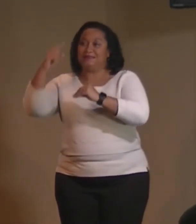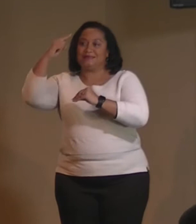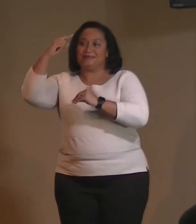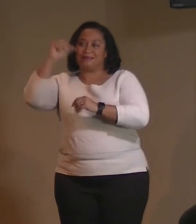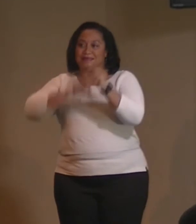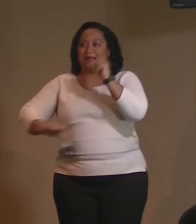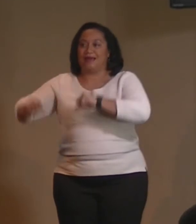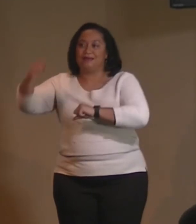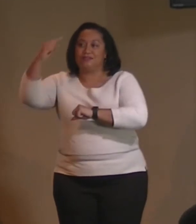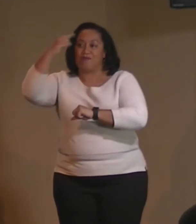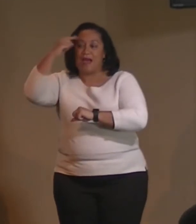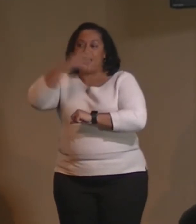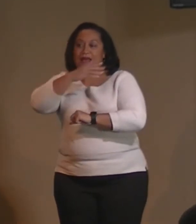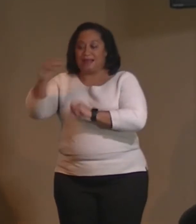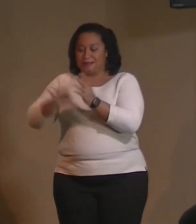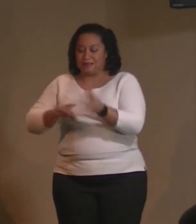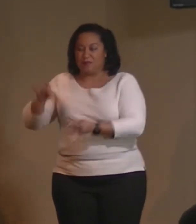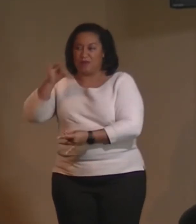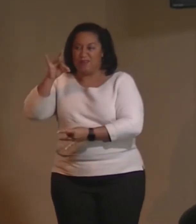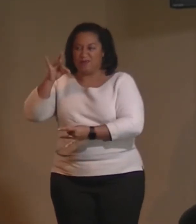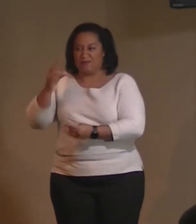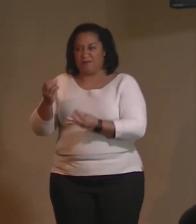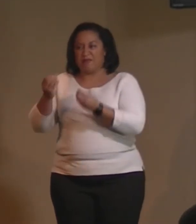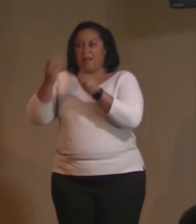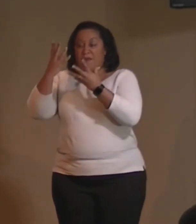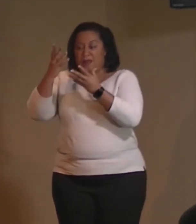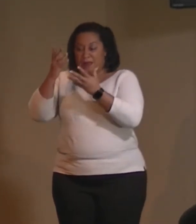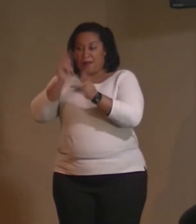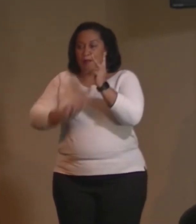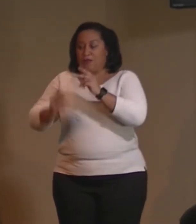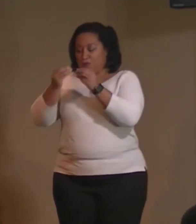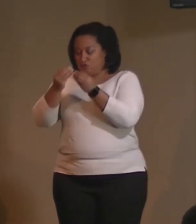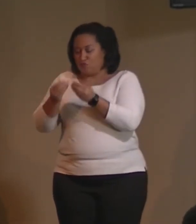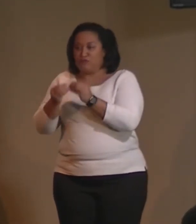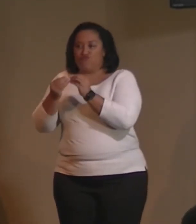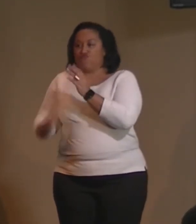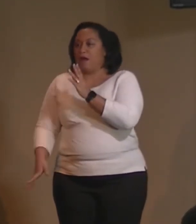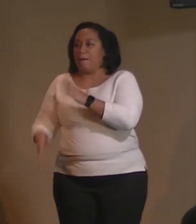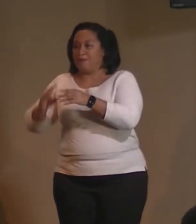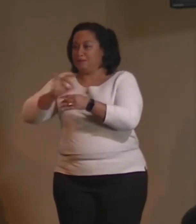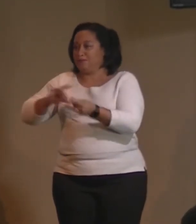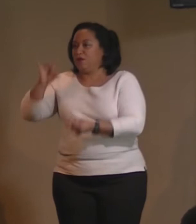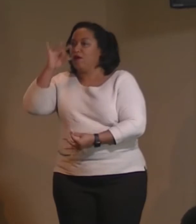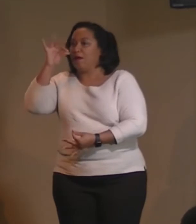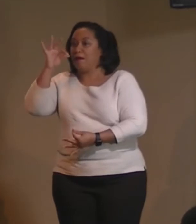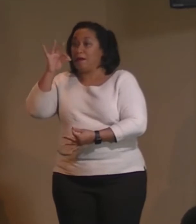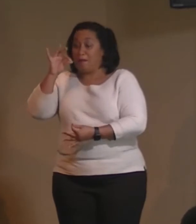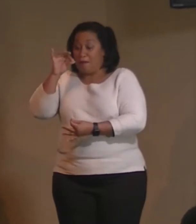people take the end spirit off, which is fine, they abbreviate it, but science of mind and spirit is this philosophy.